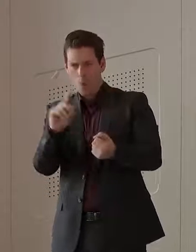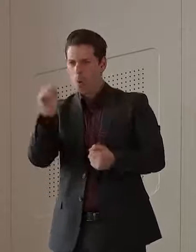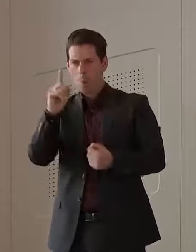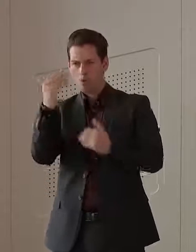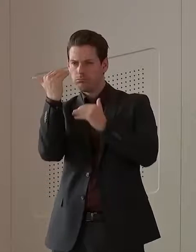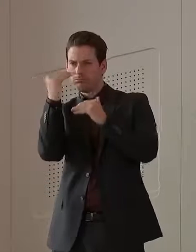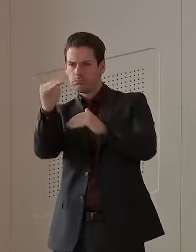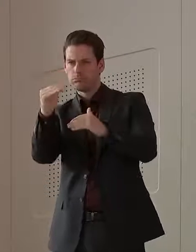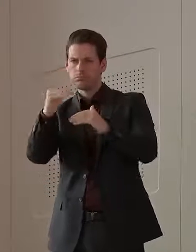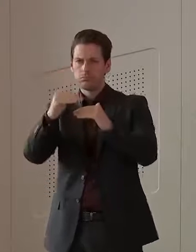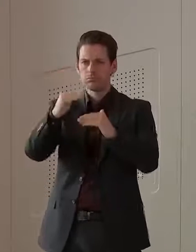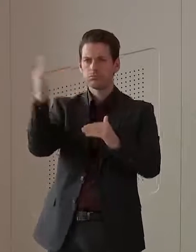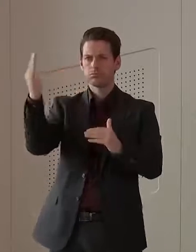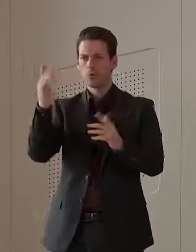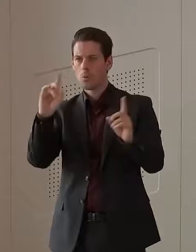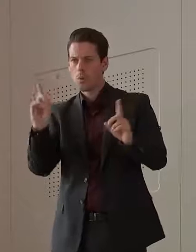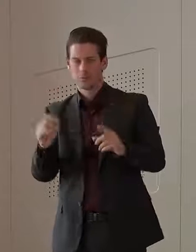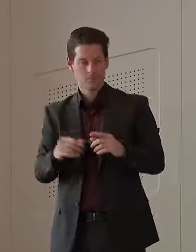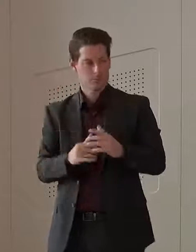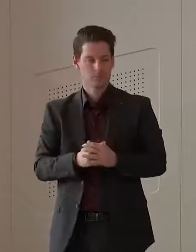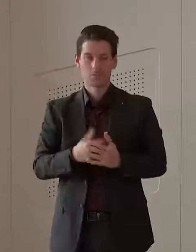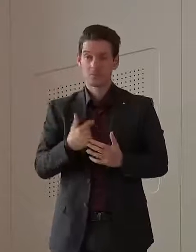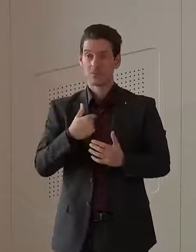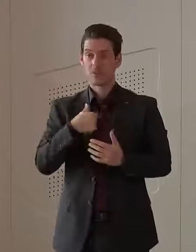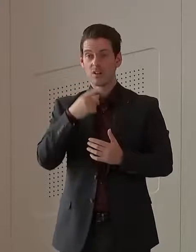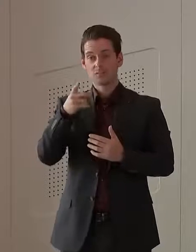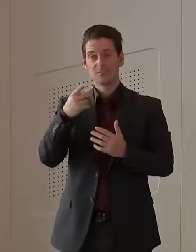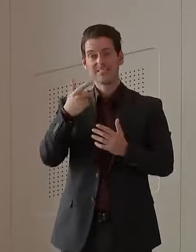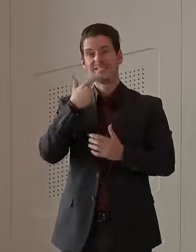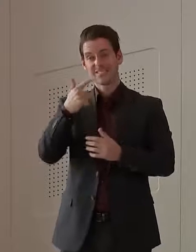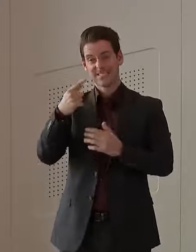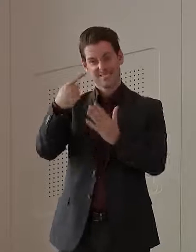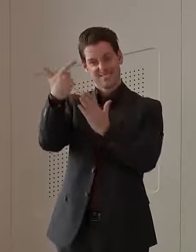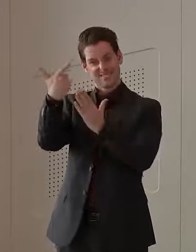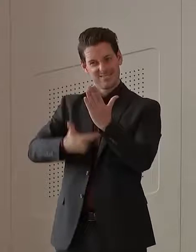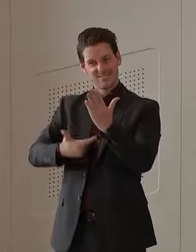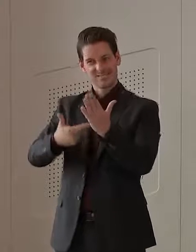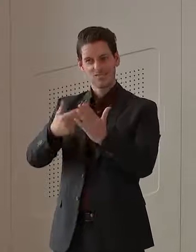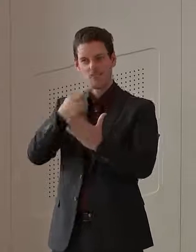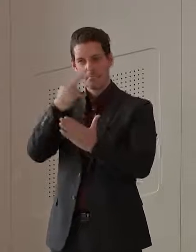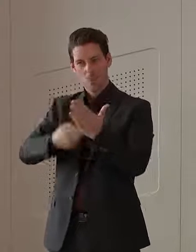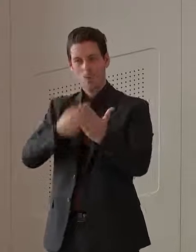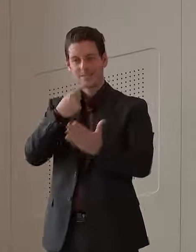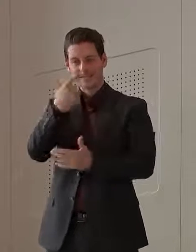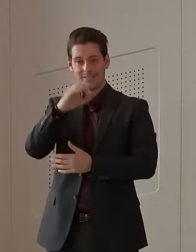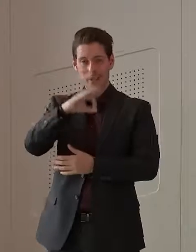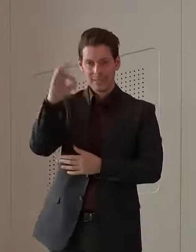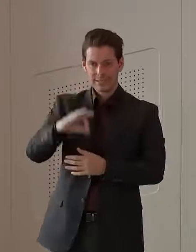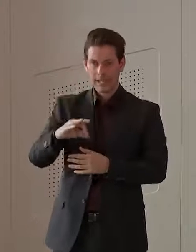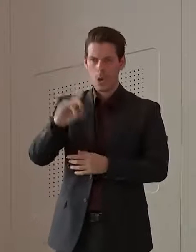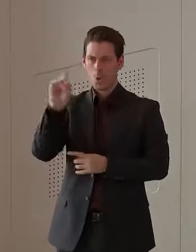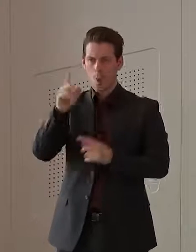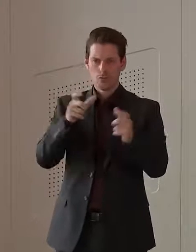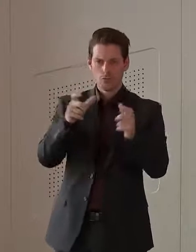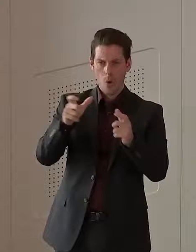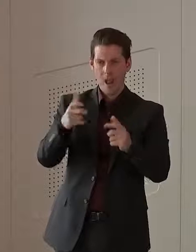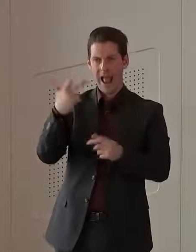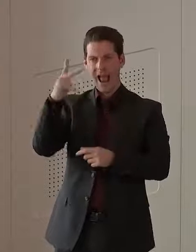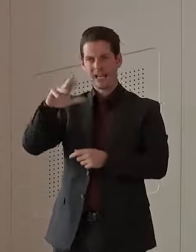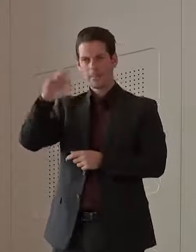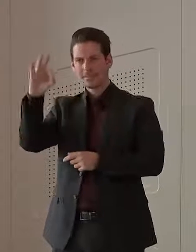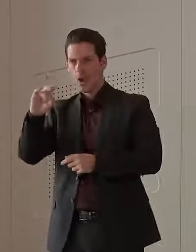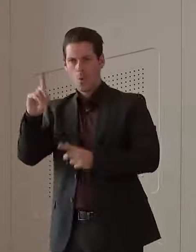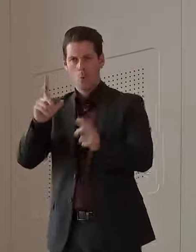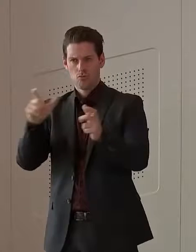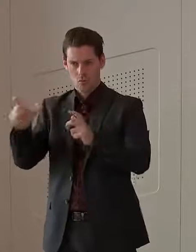I don't have it here with me, but it's publicly listed about what happens at 70%, what happens at 80%. And what it says at 80%